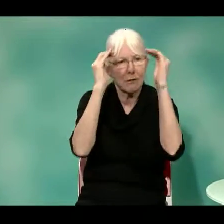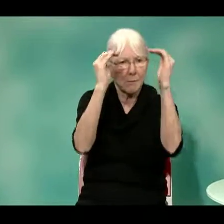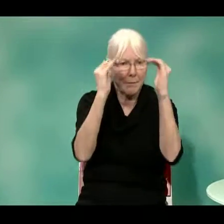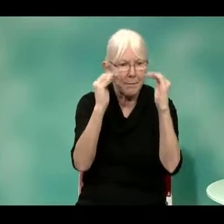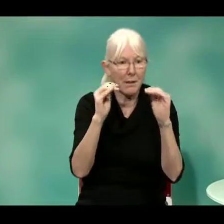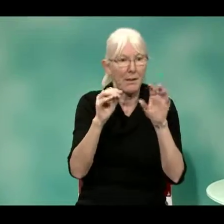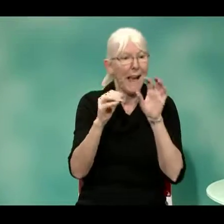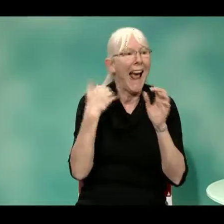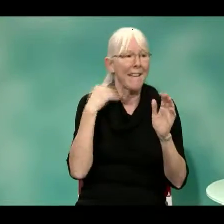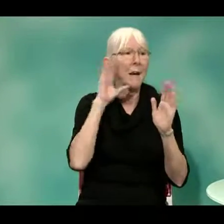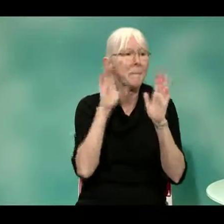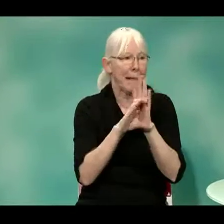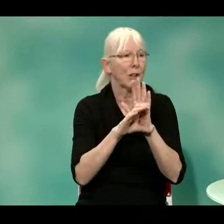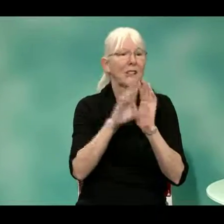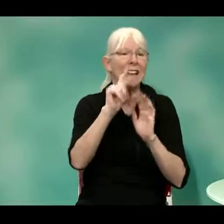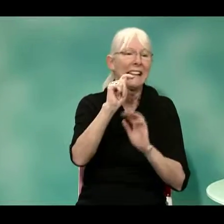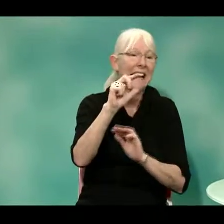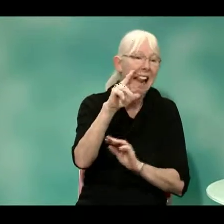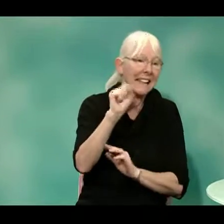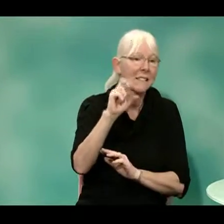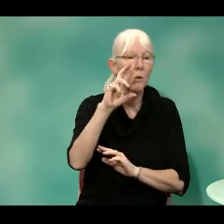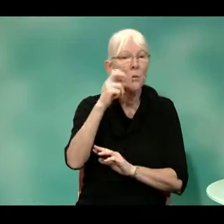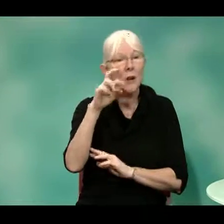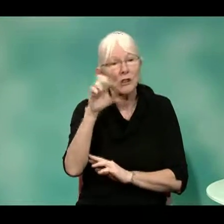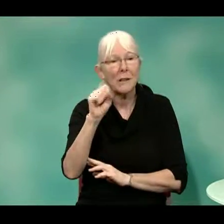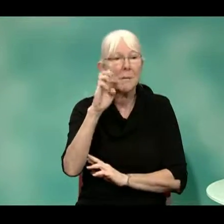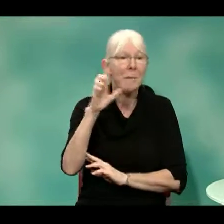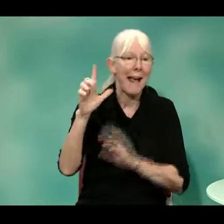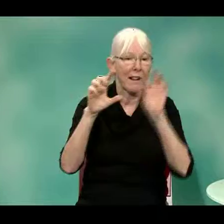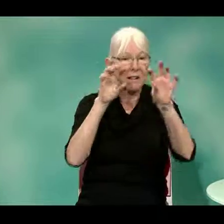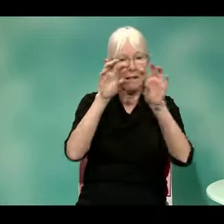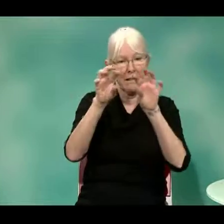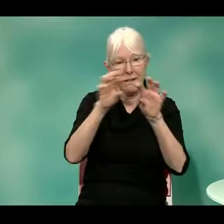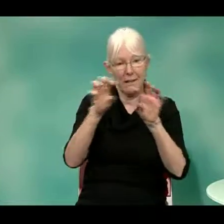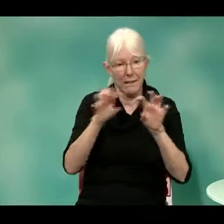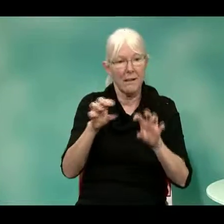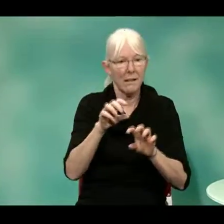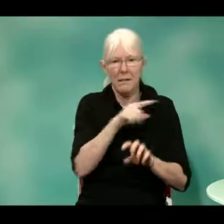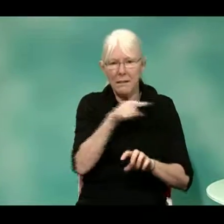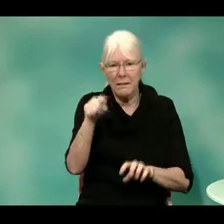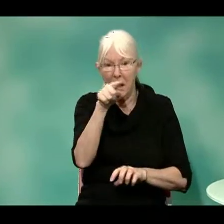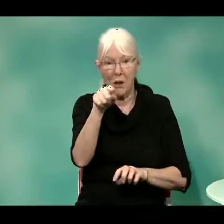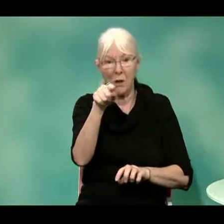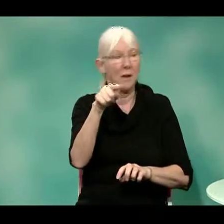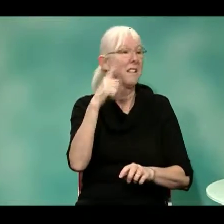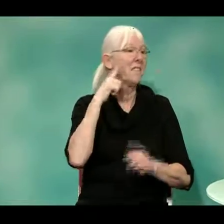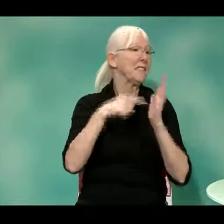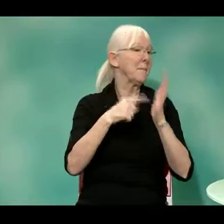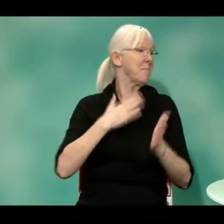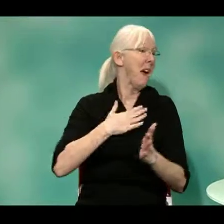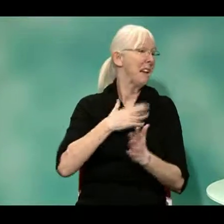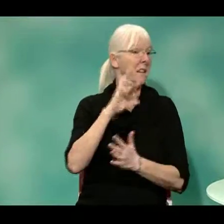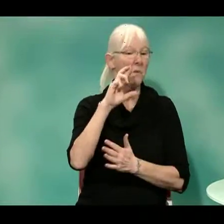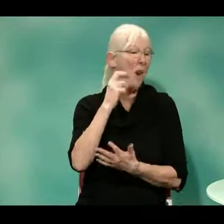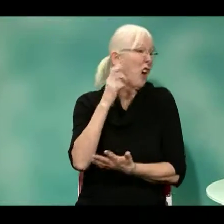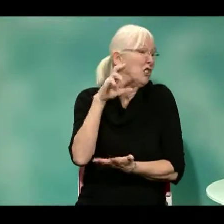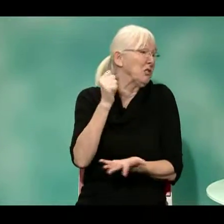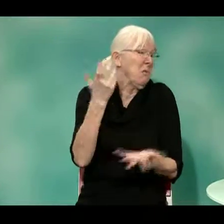There's an area where you go in and they, they have explanation and they have the symbols for Telus or Bell or Rogers. And, for example,